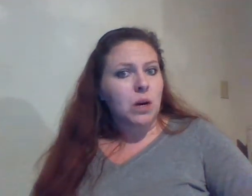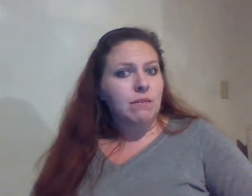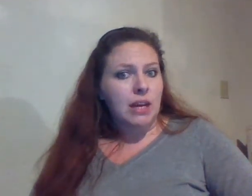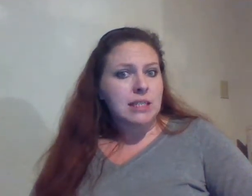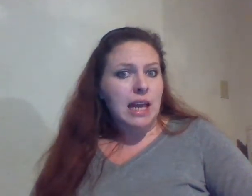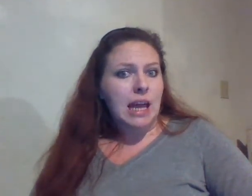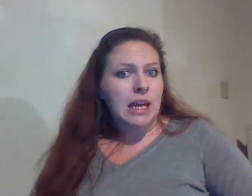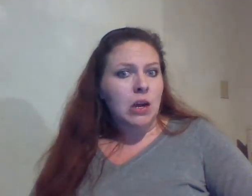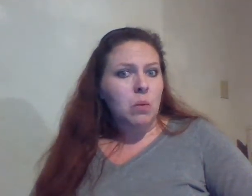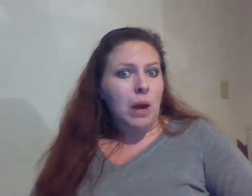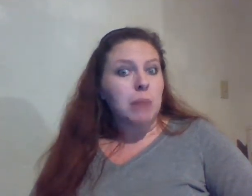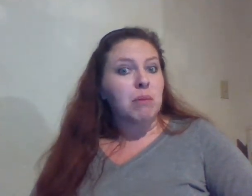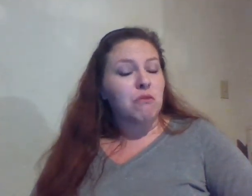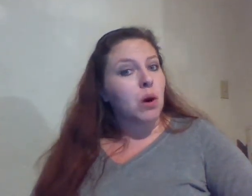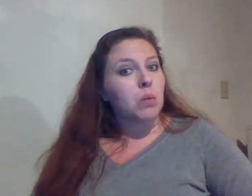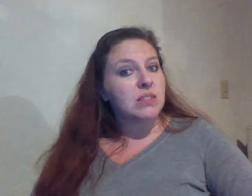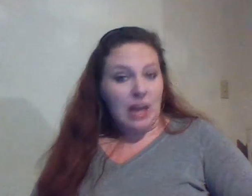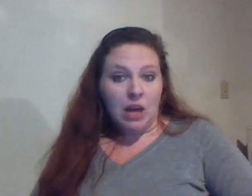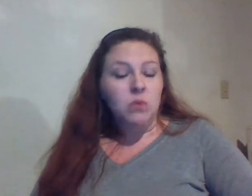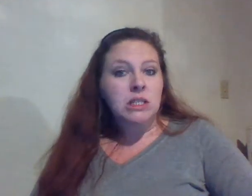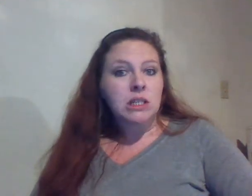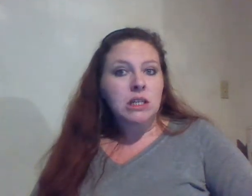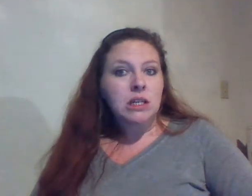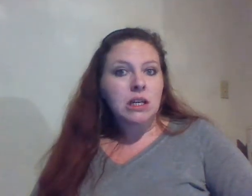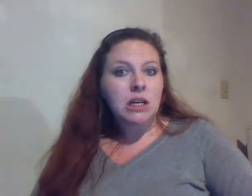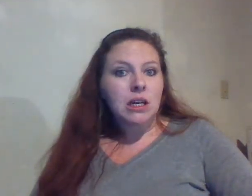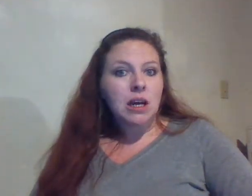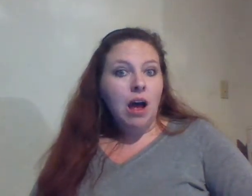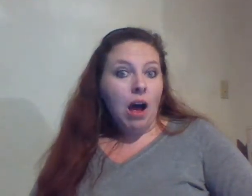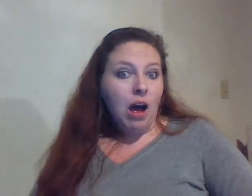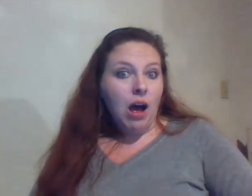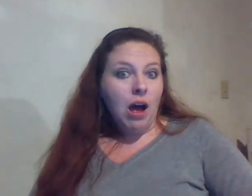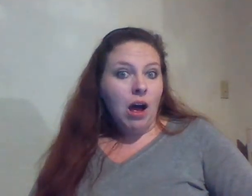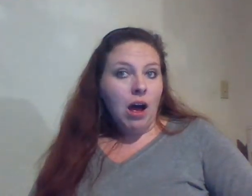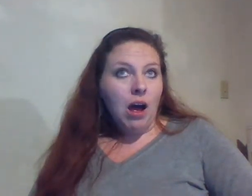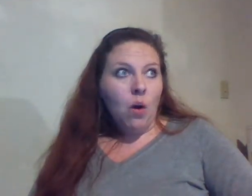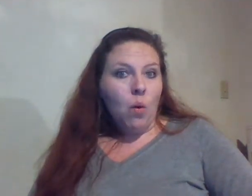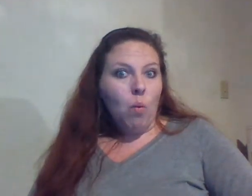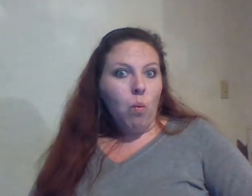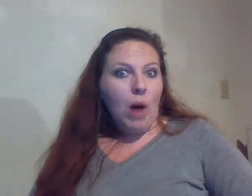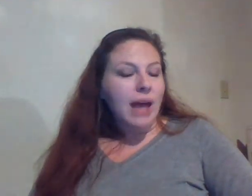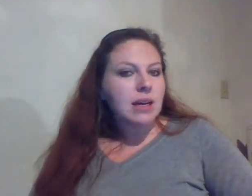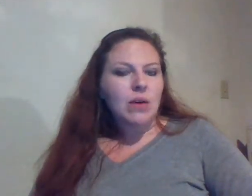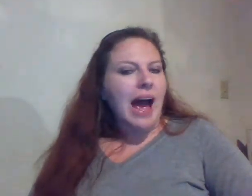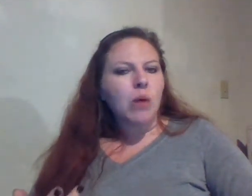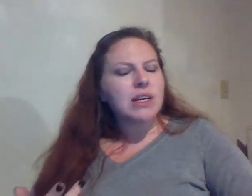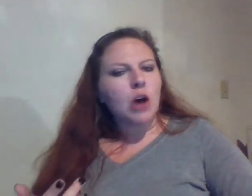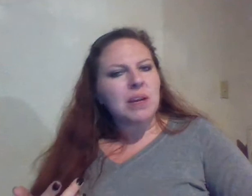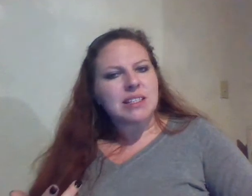investigating right before it was found why how did nobody see